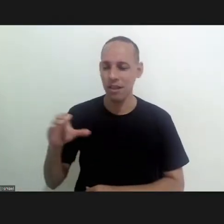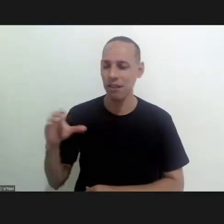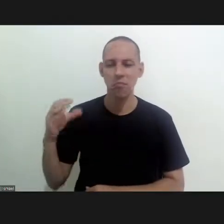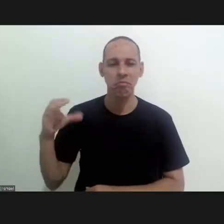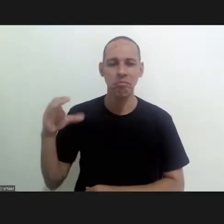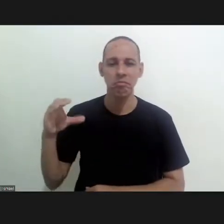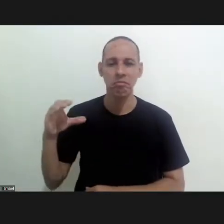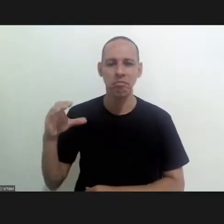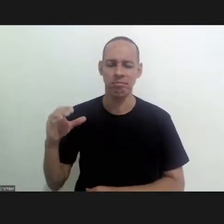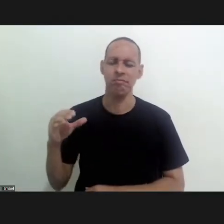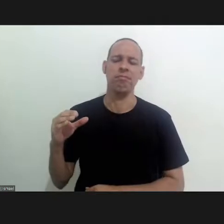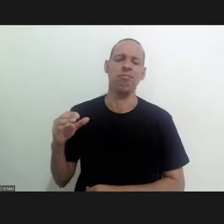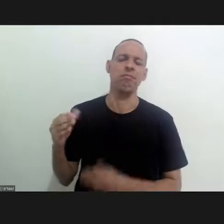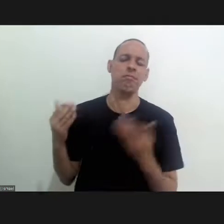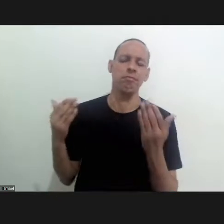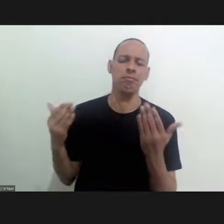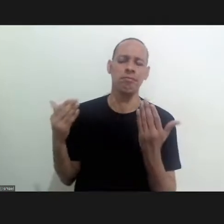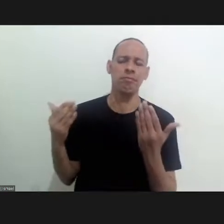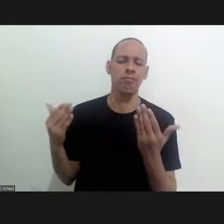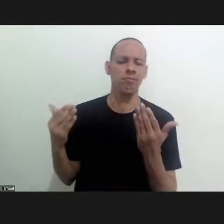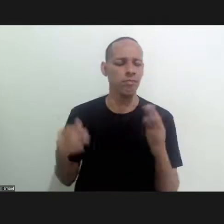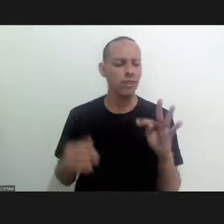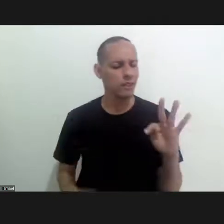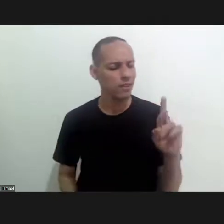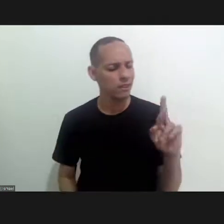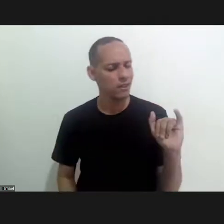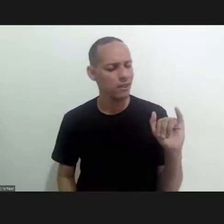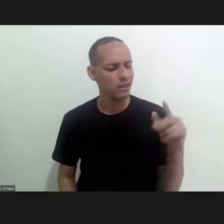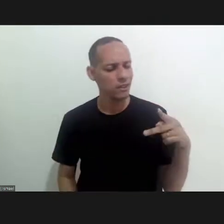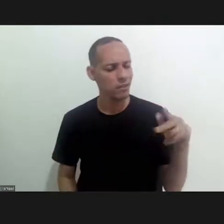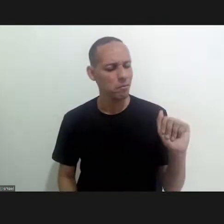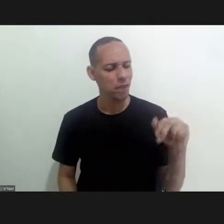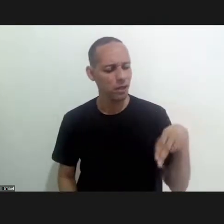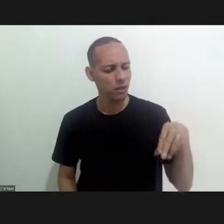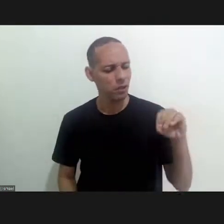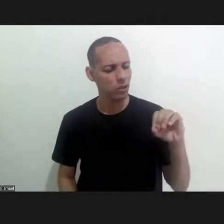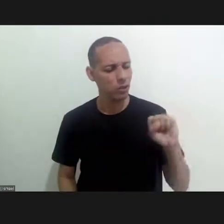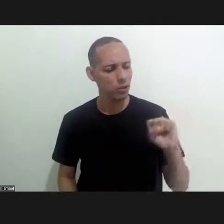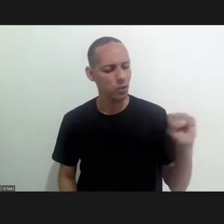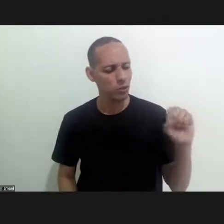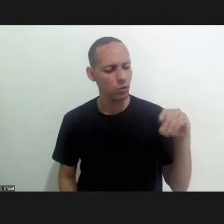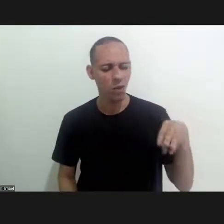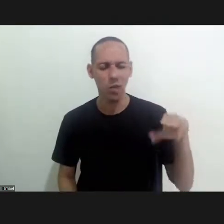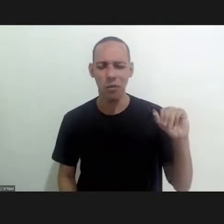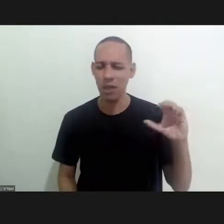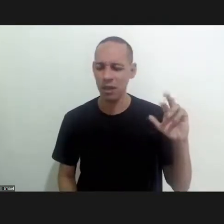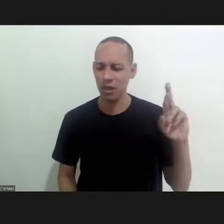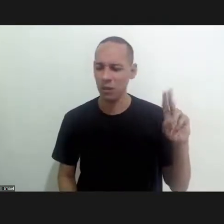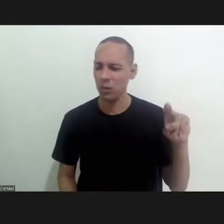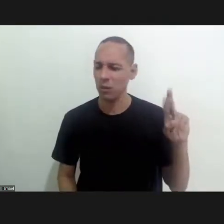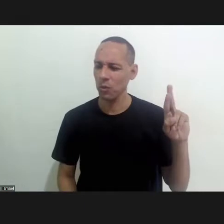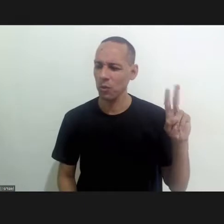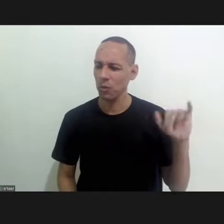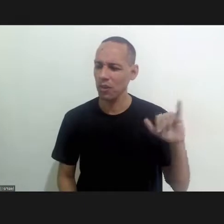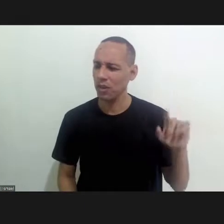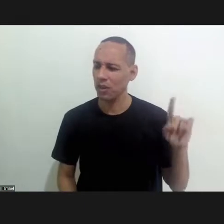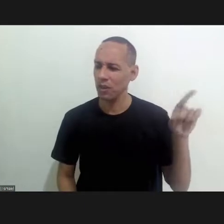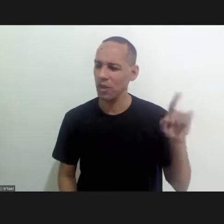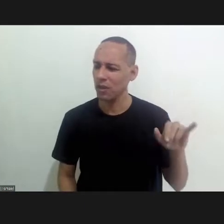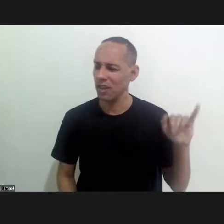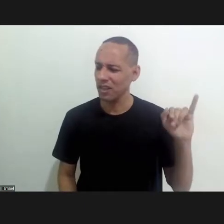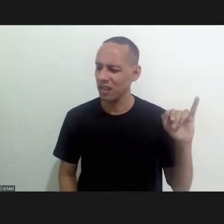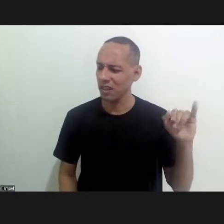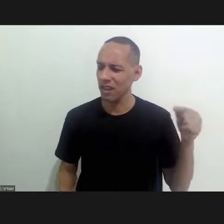did not believe in the relationship between t cruzi and the clinical result of that